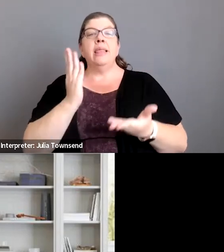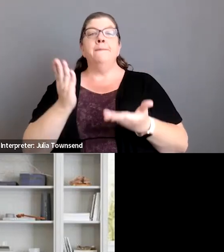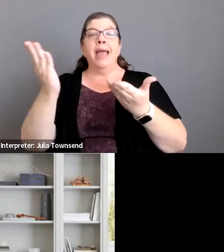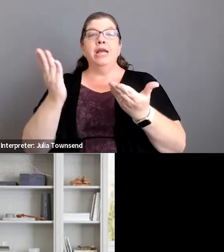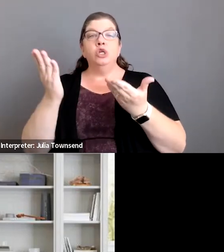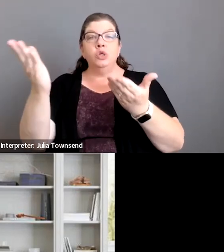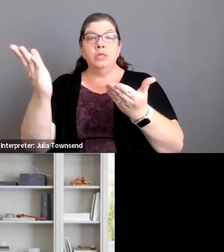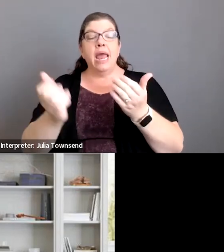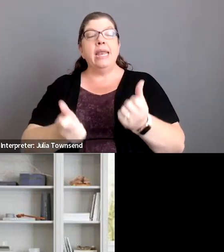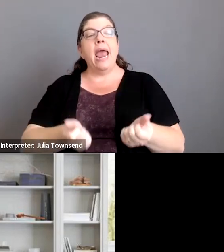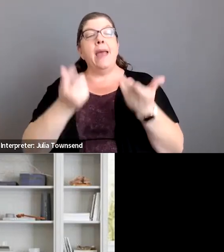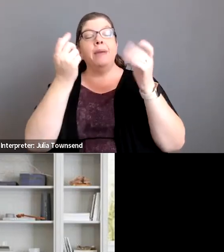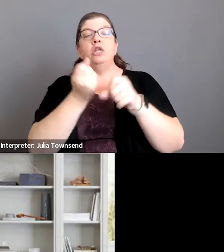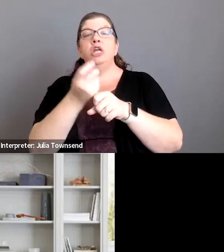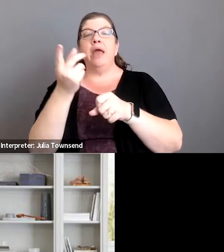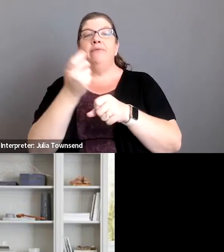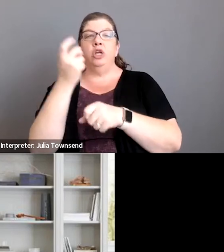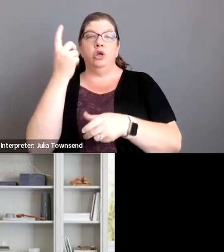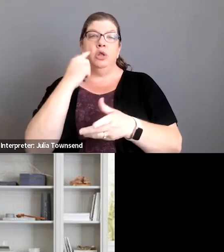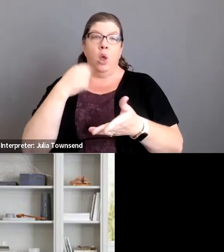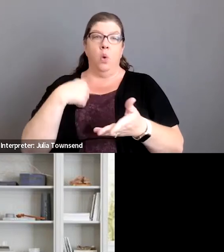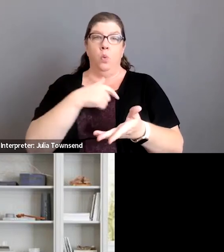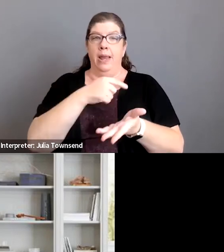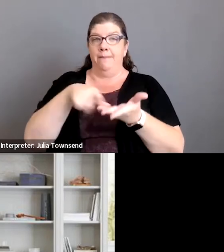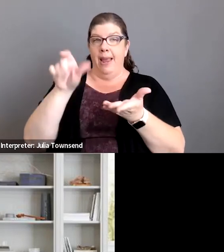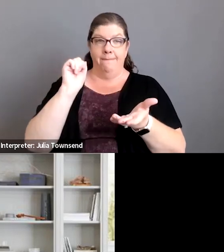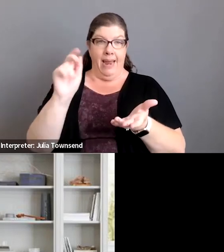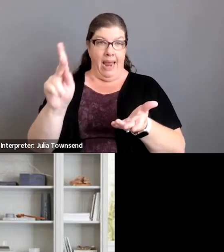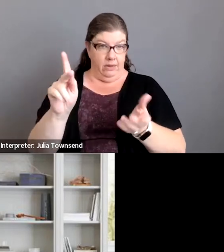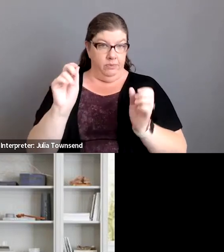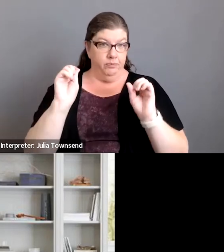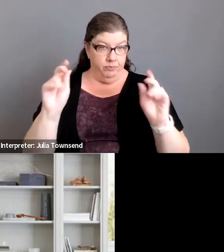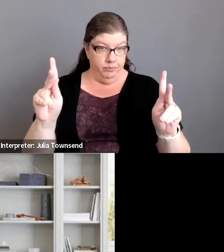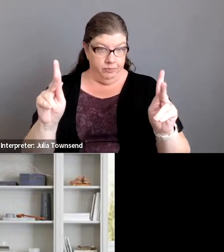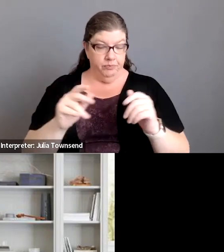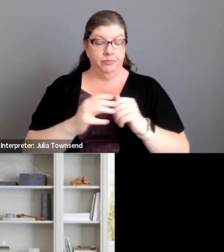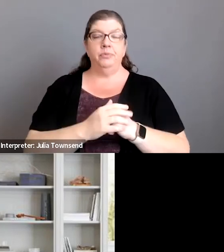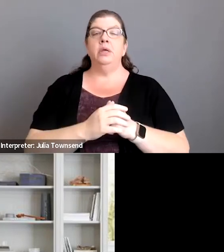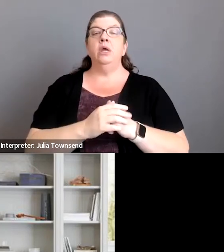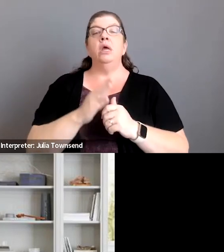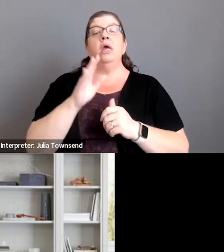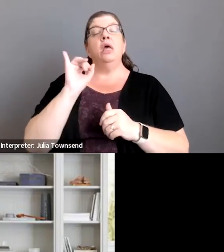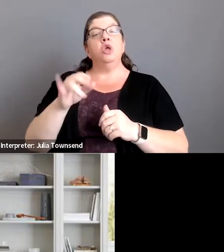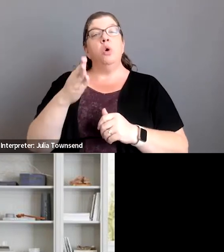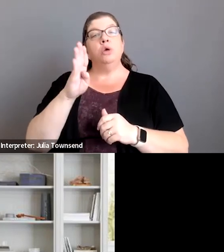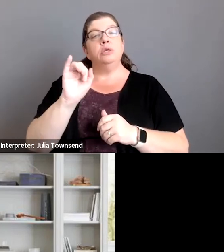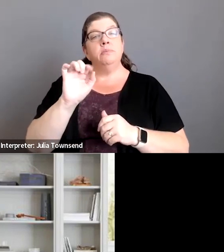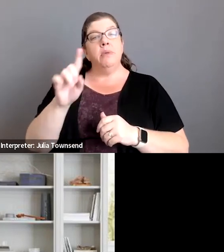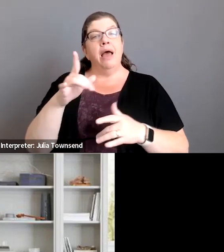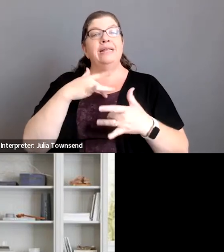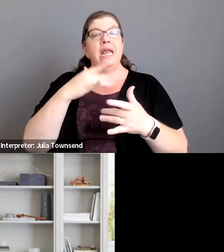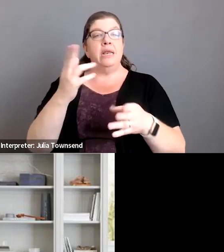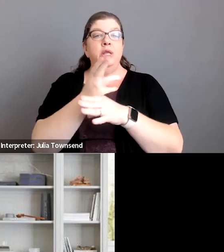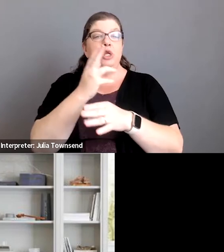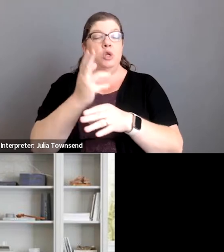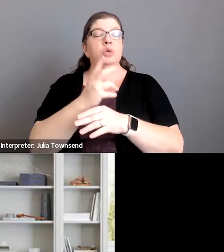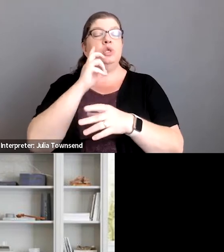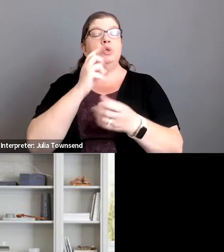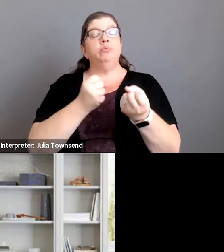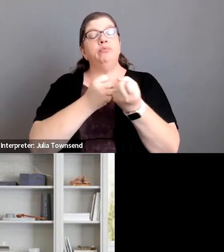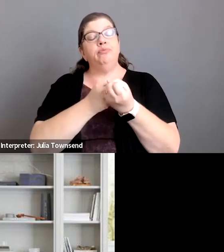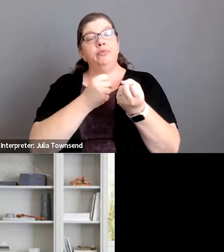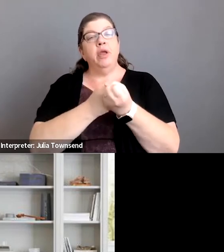each year that we pay back okay so these bonds are usually used to finance infrastructure